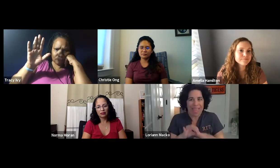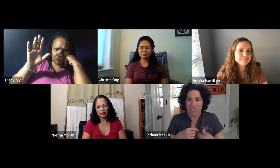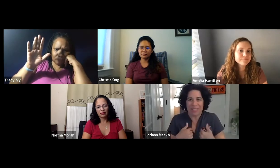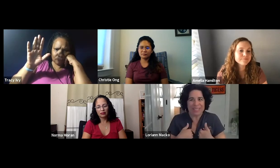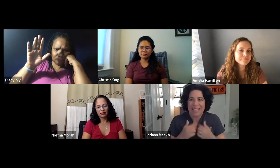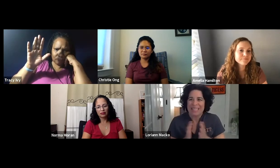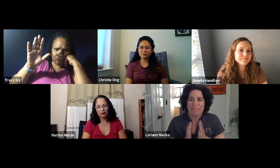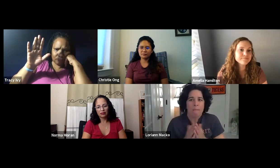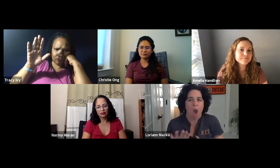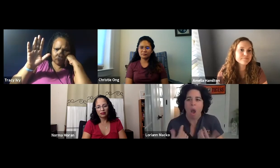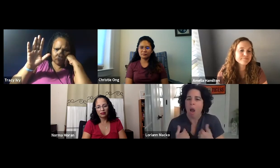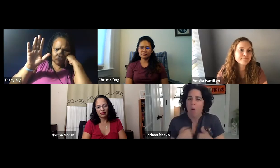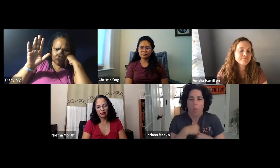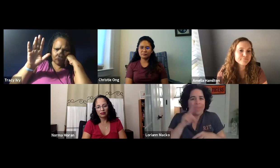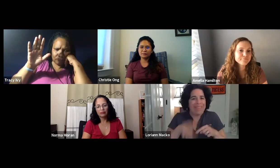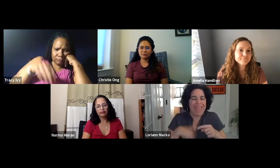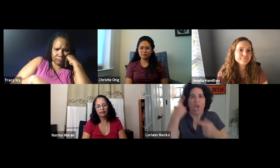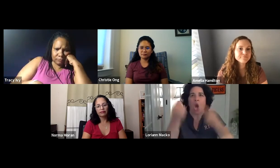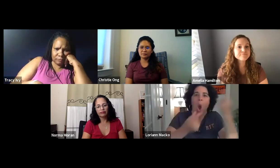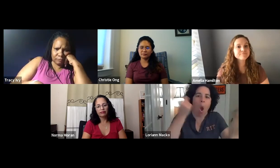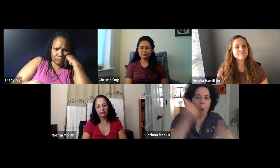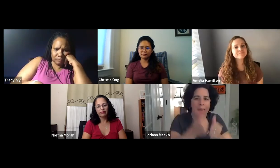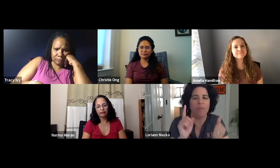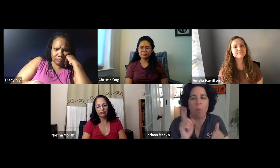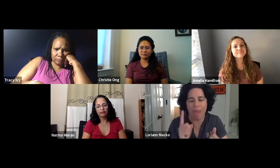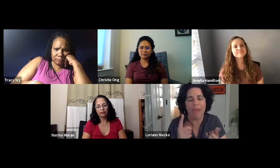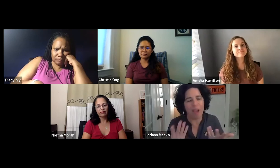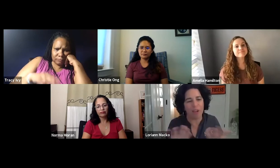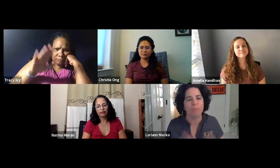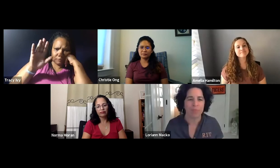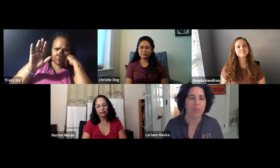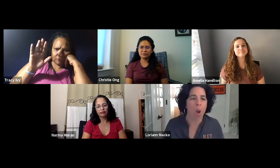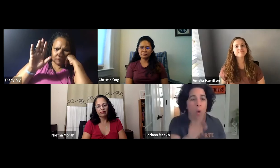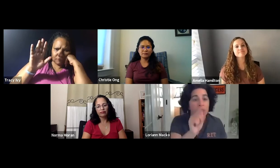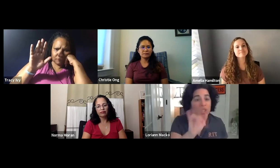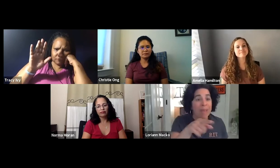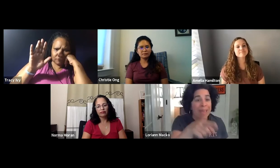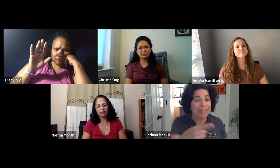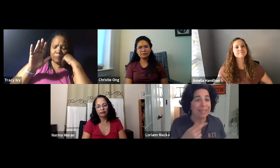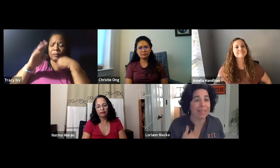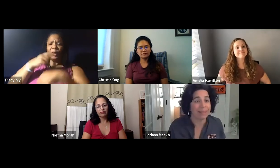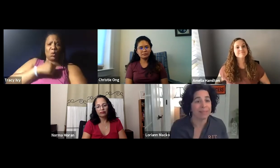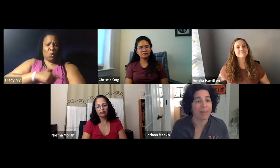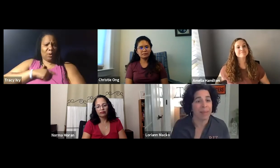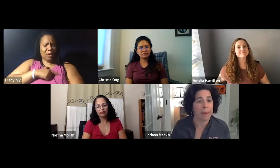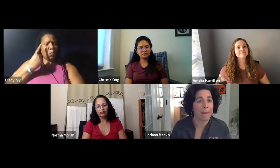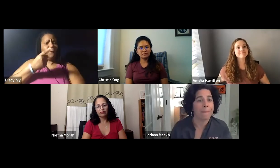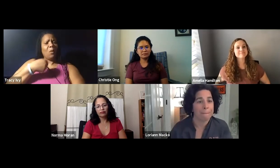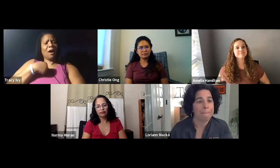I'm the alumni relations director and we're a small department and we can't be and go everywhere. Tracy?